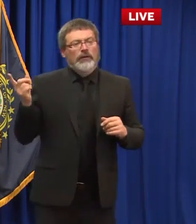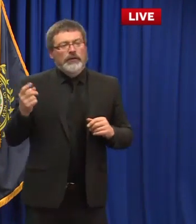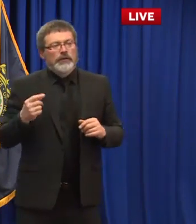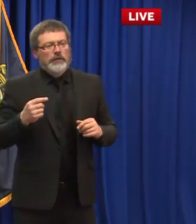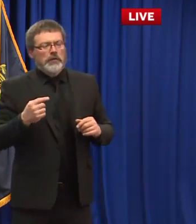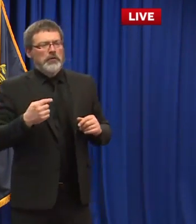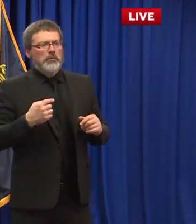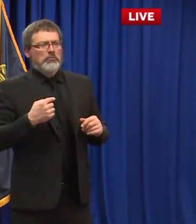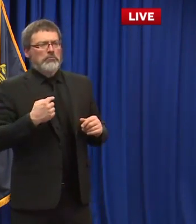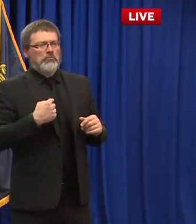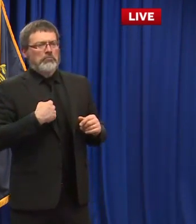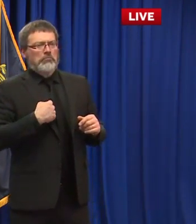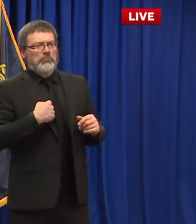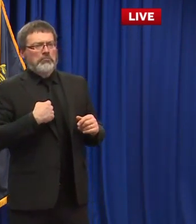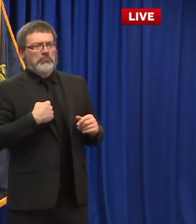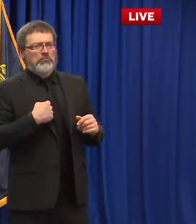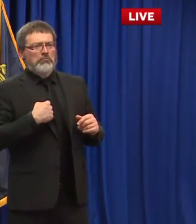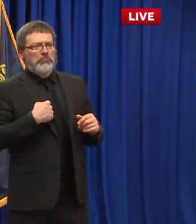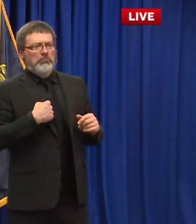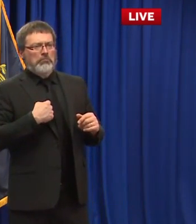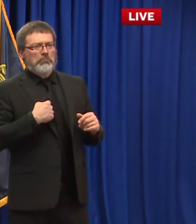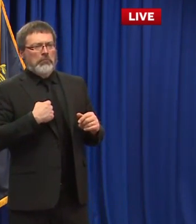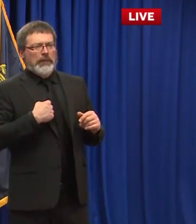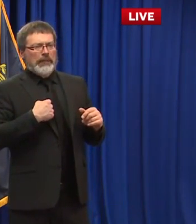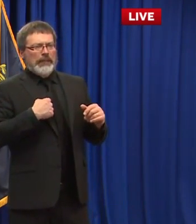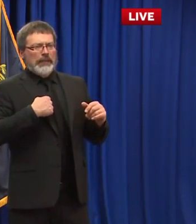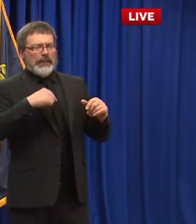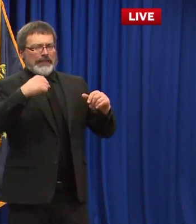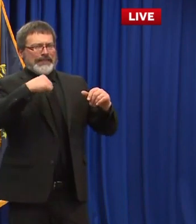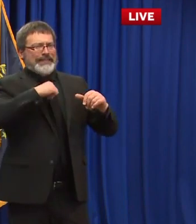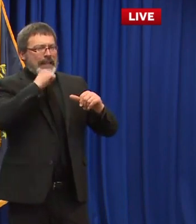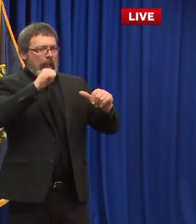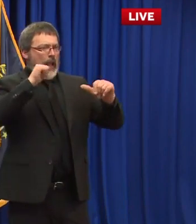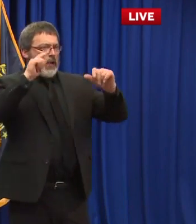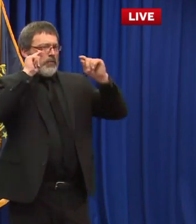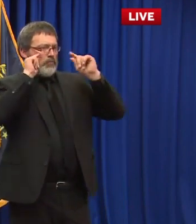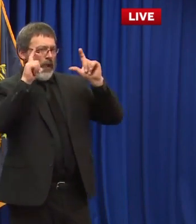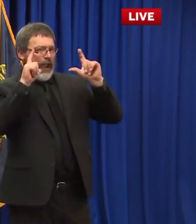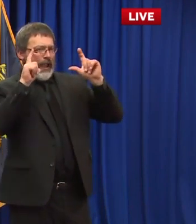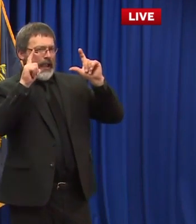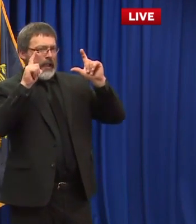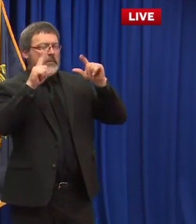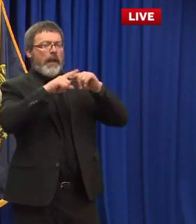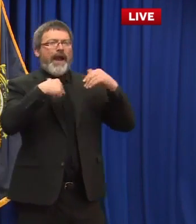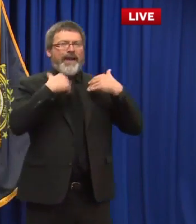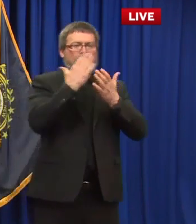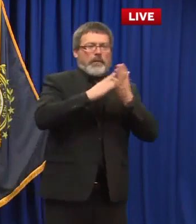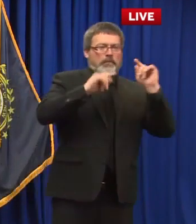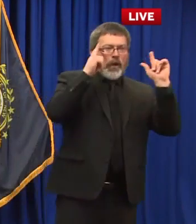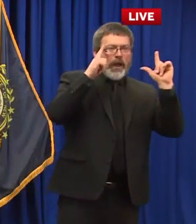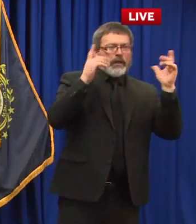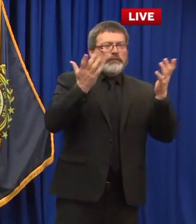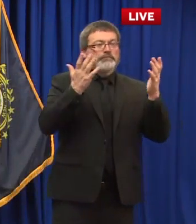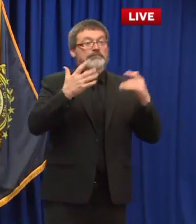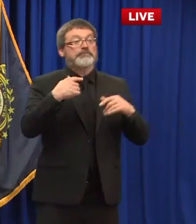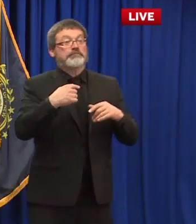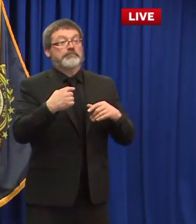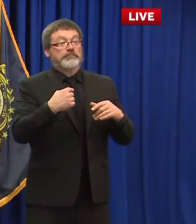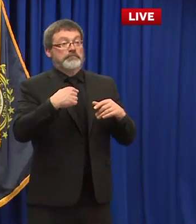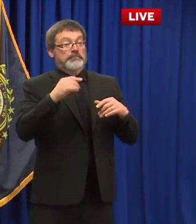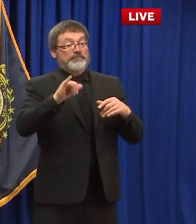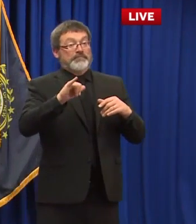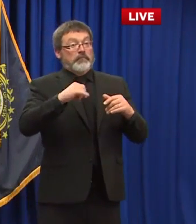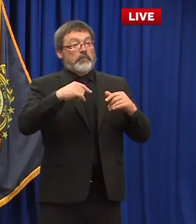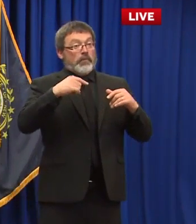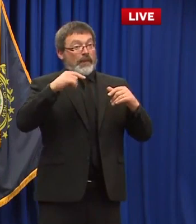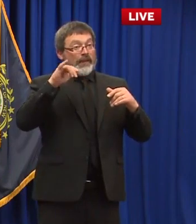did surprise me instead of what doesn't surprise me i'll tell you what did surprise me what surprises me is the amount of asymptomatic long-term care residents that we're